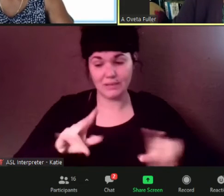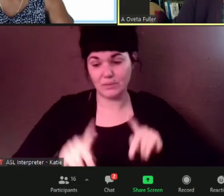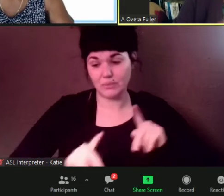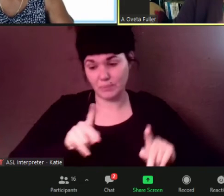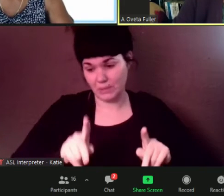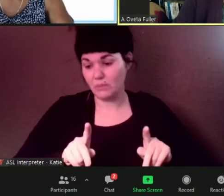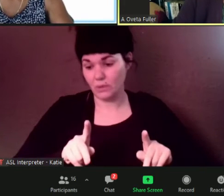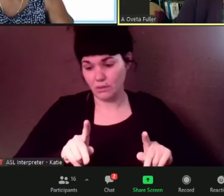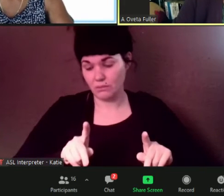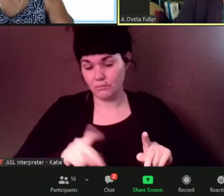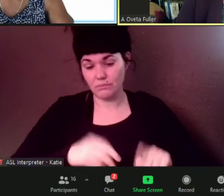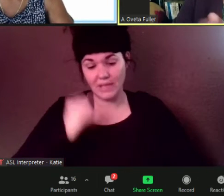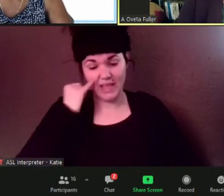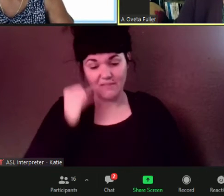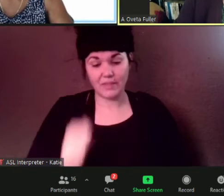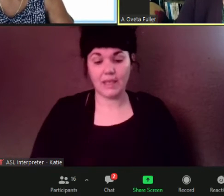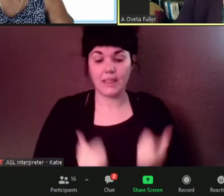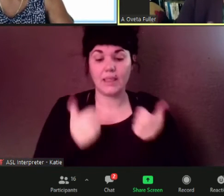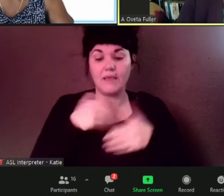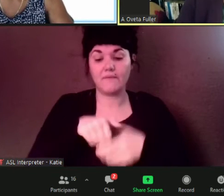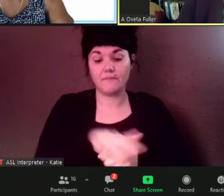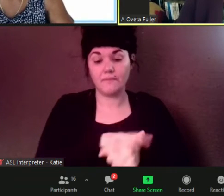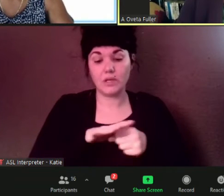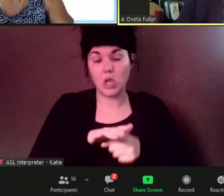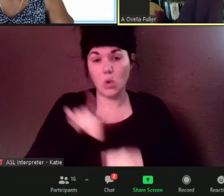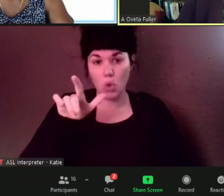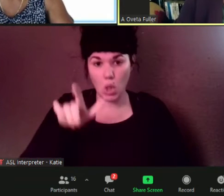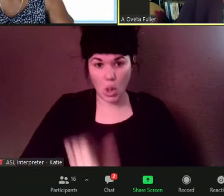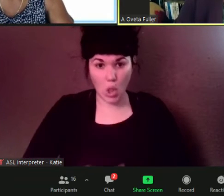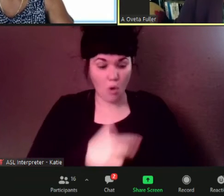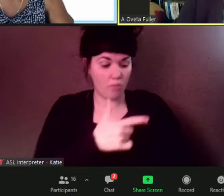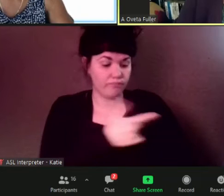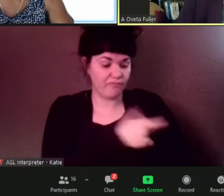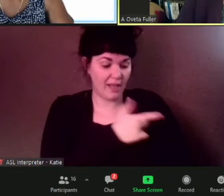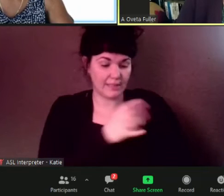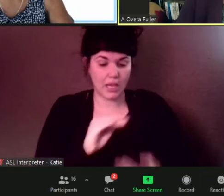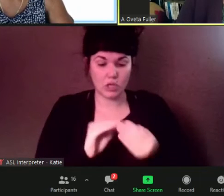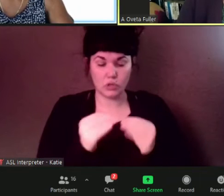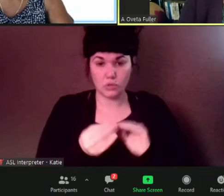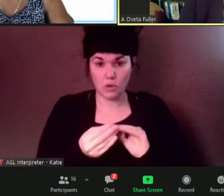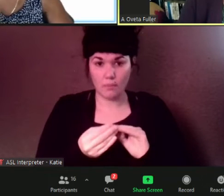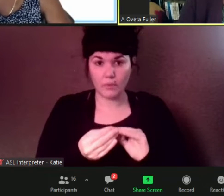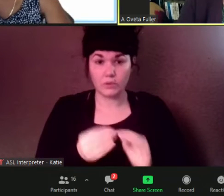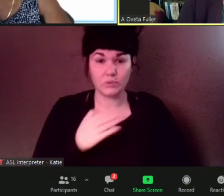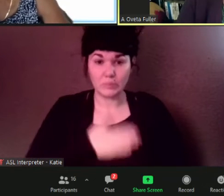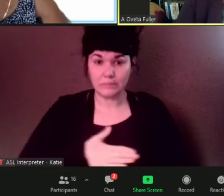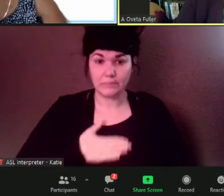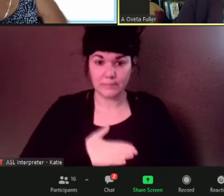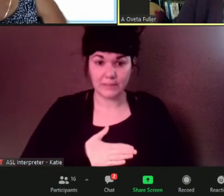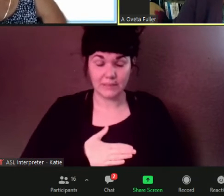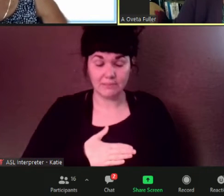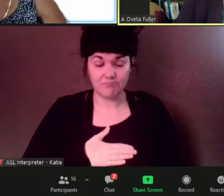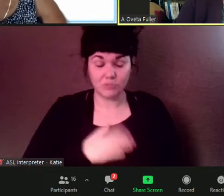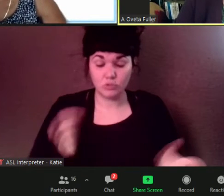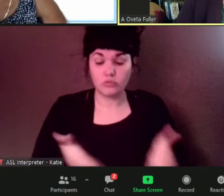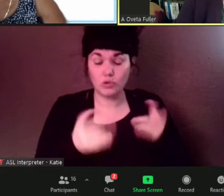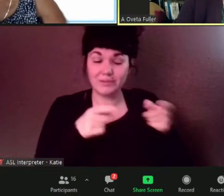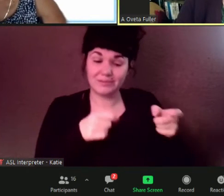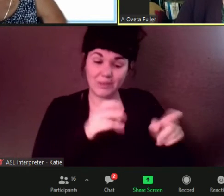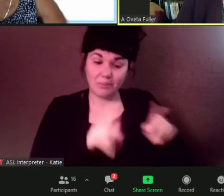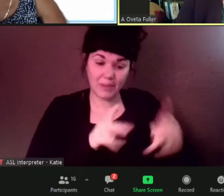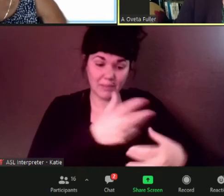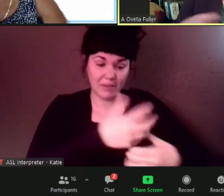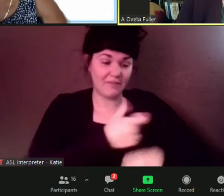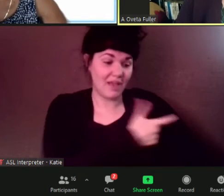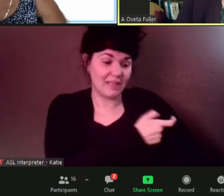you know who's not vaccinated or ask people have you gotten your vaccine it's so important to go get that and and also to continue